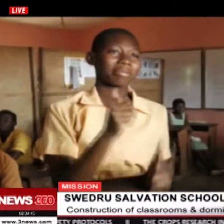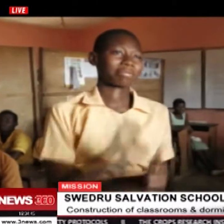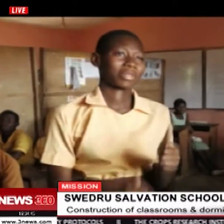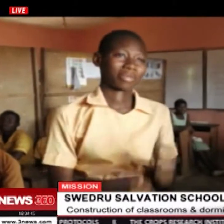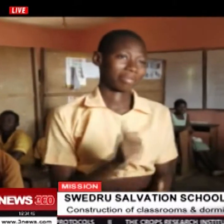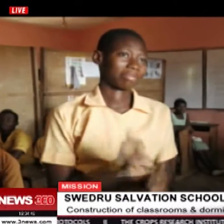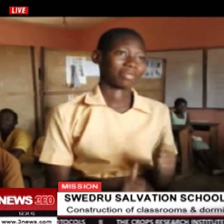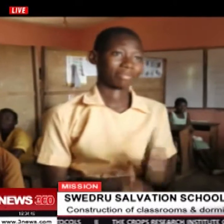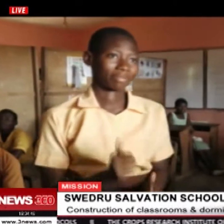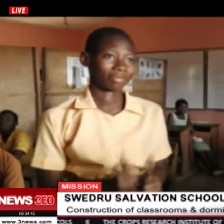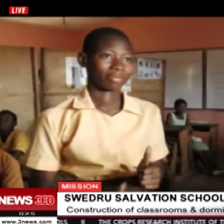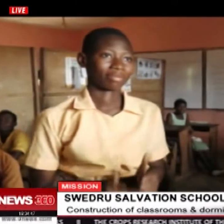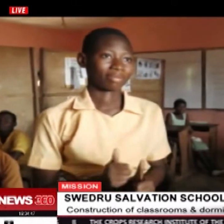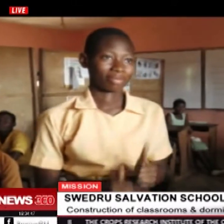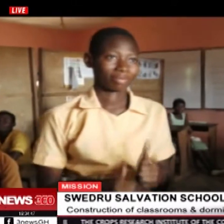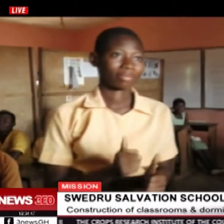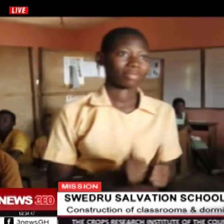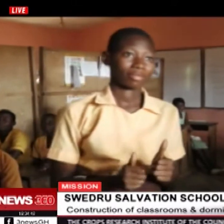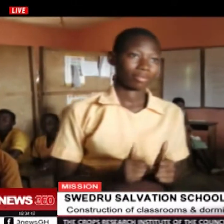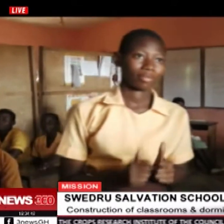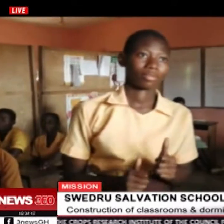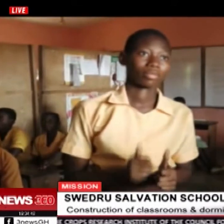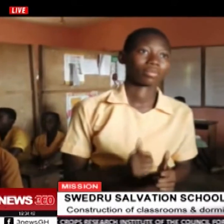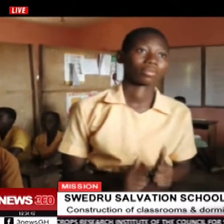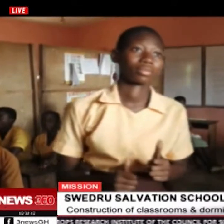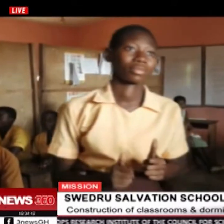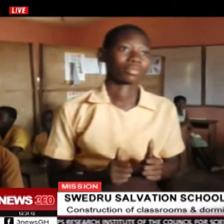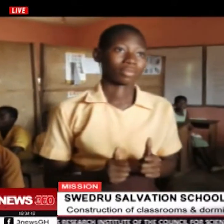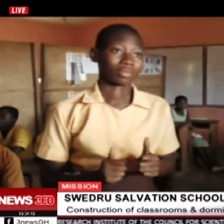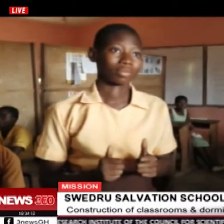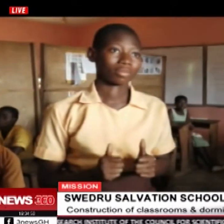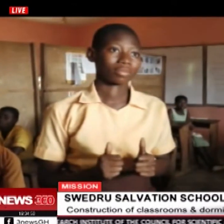okay he's saying most of the deaf students i mean the students are coming from far away